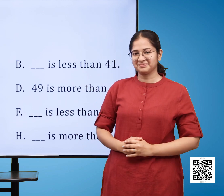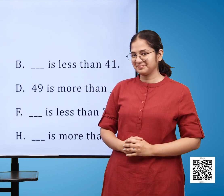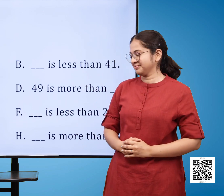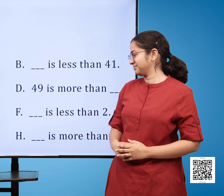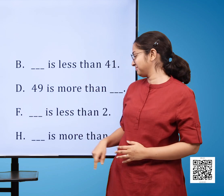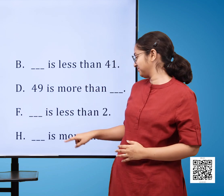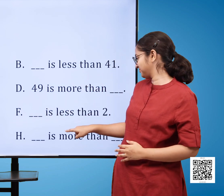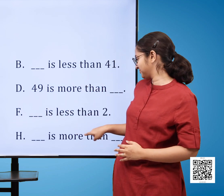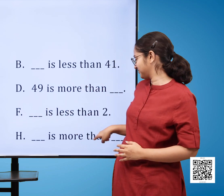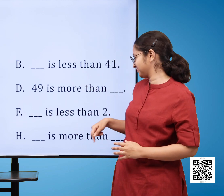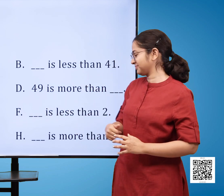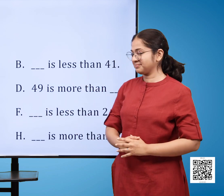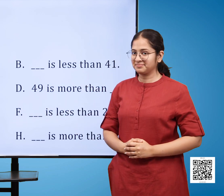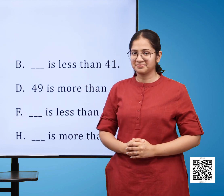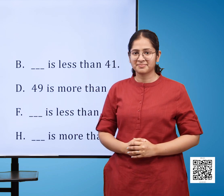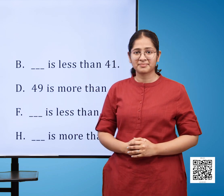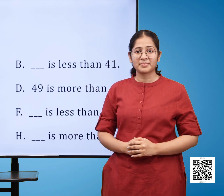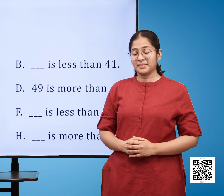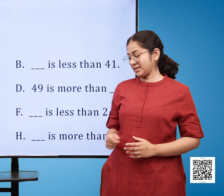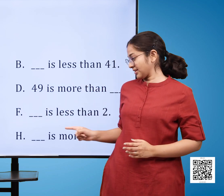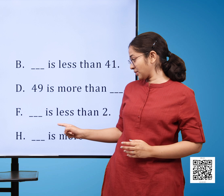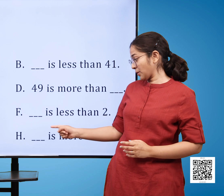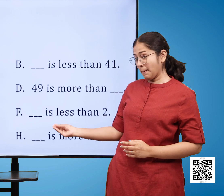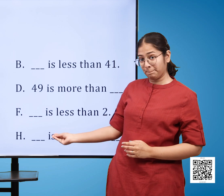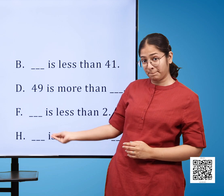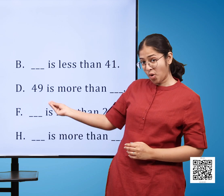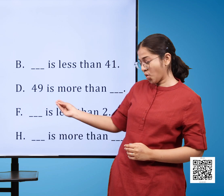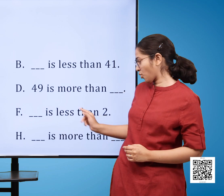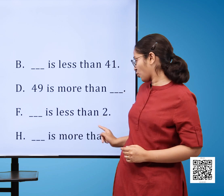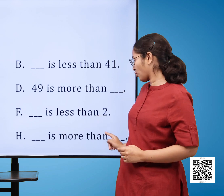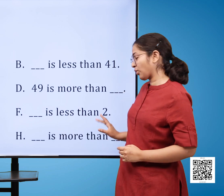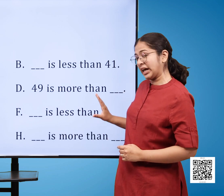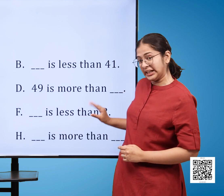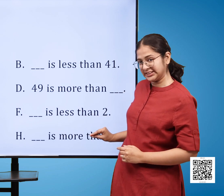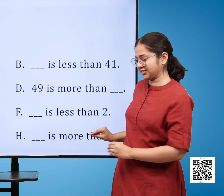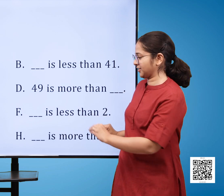h h plus more than blank.